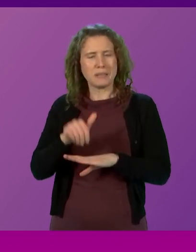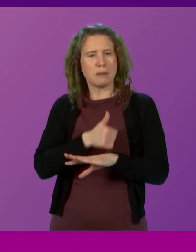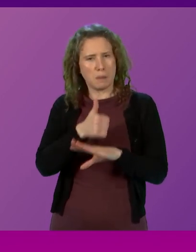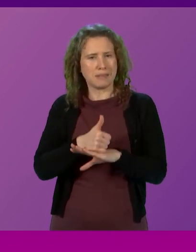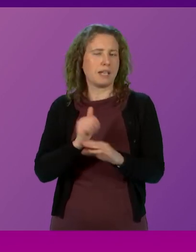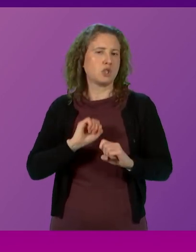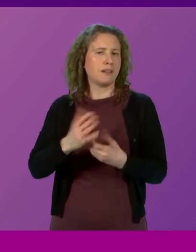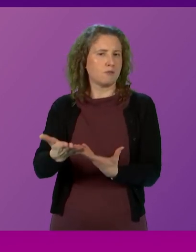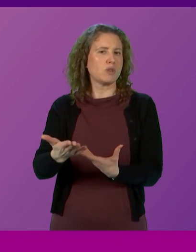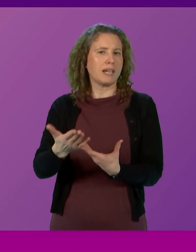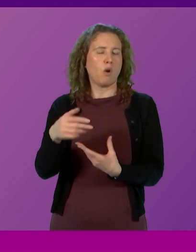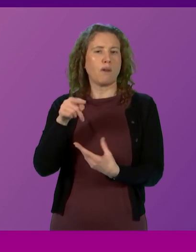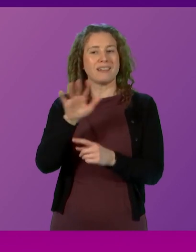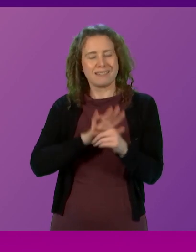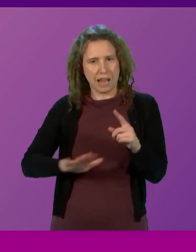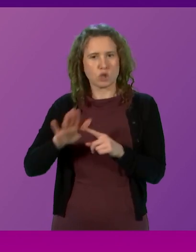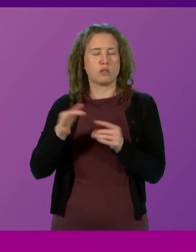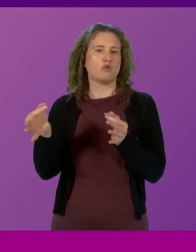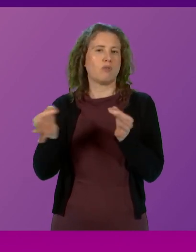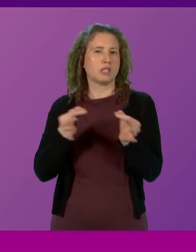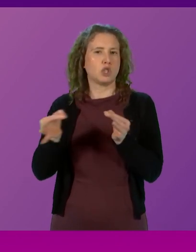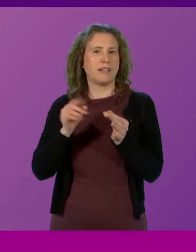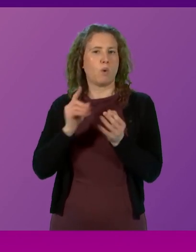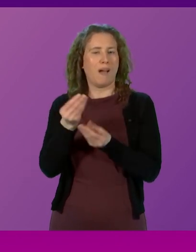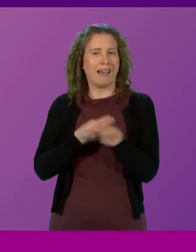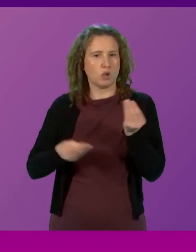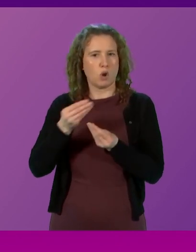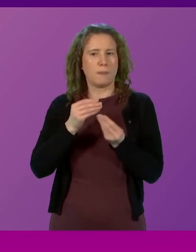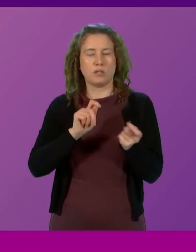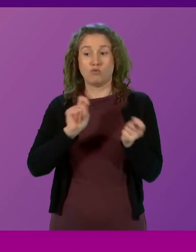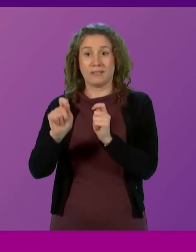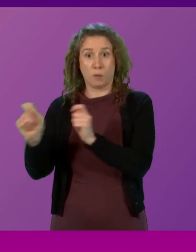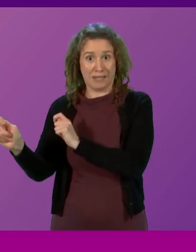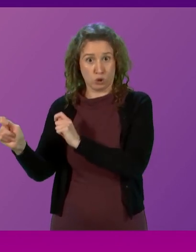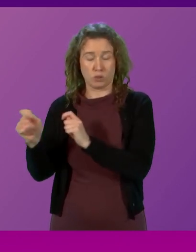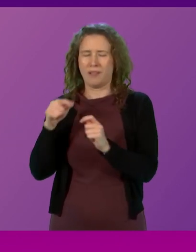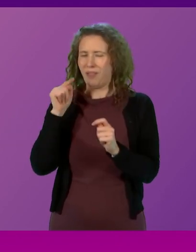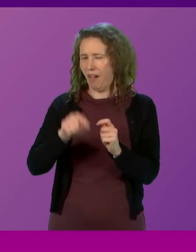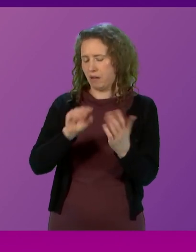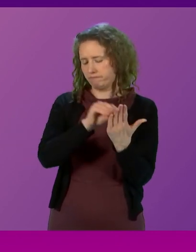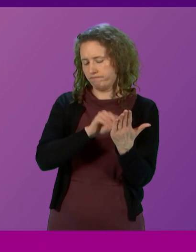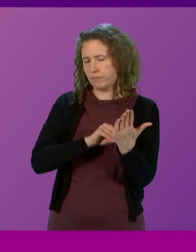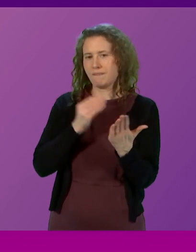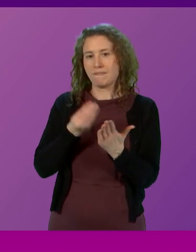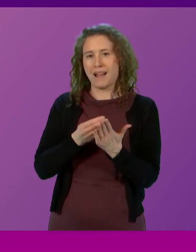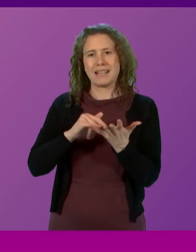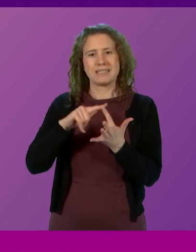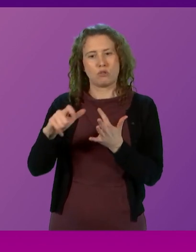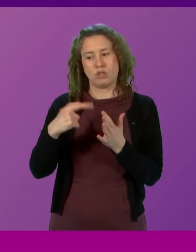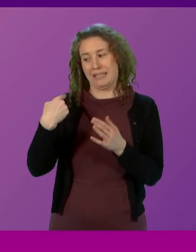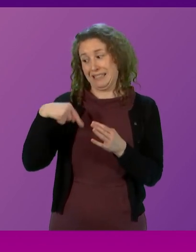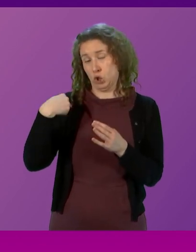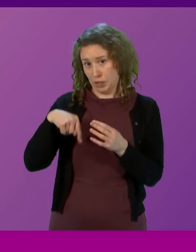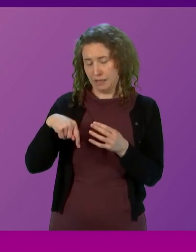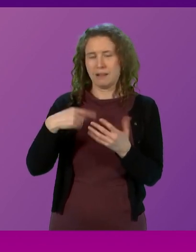delivery of the national strategy for economic transformation which was set out by the finance secretary earlier this year